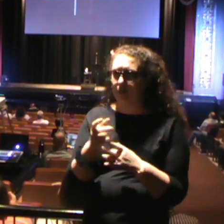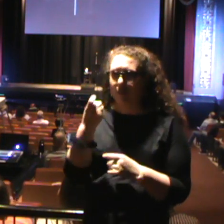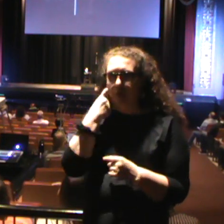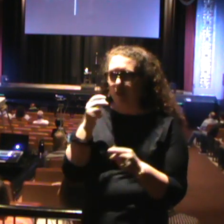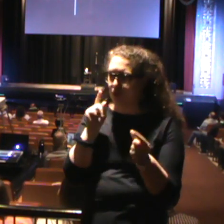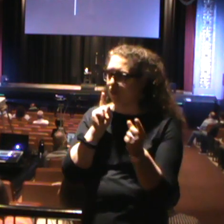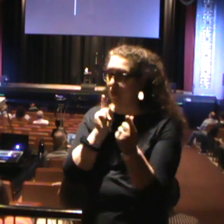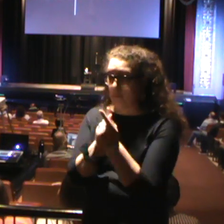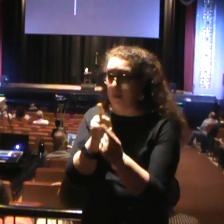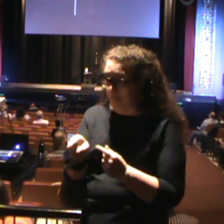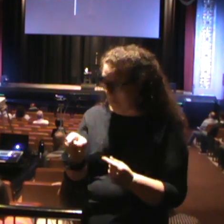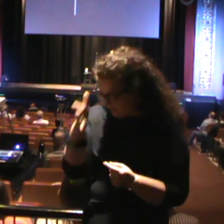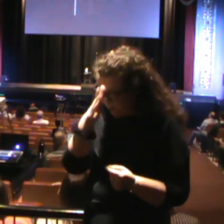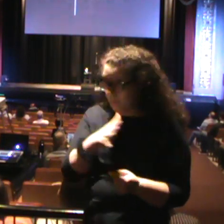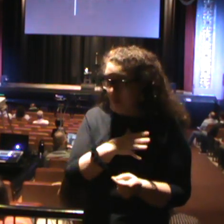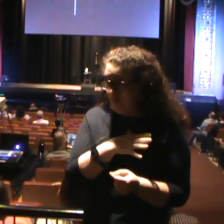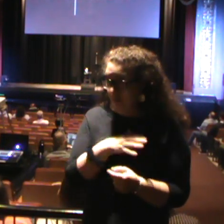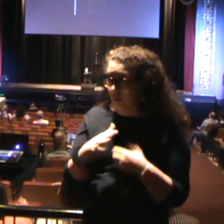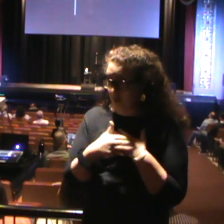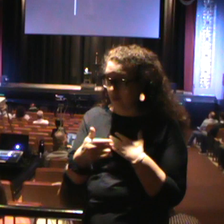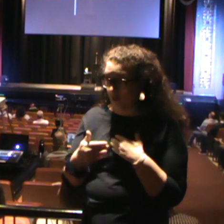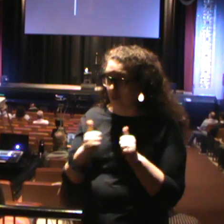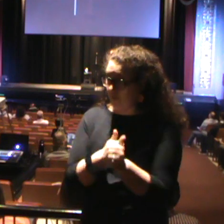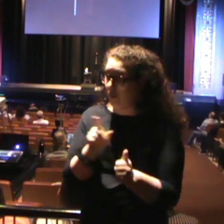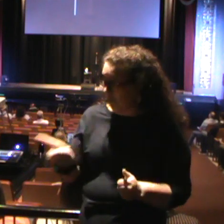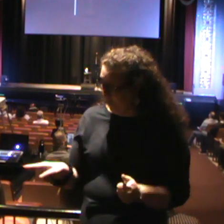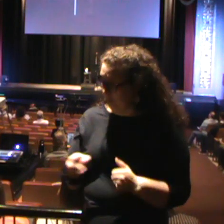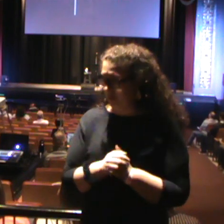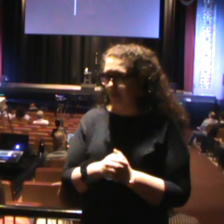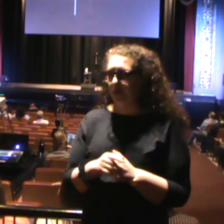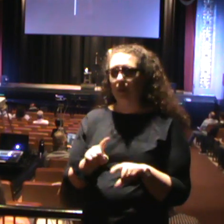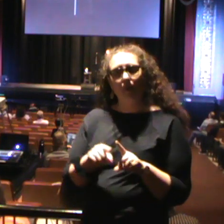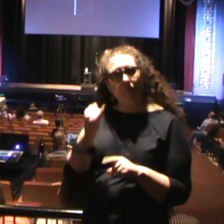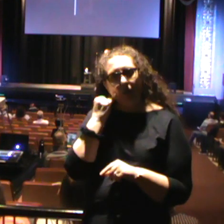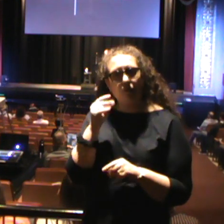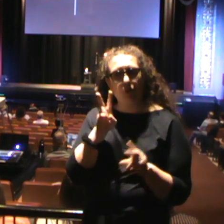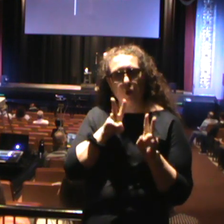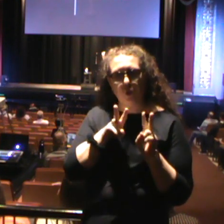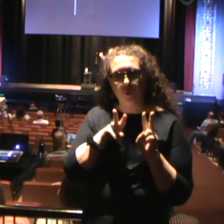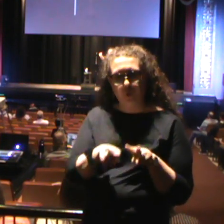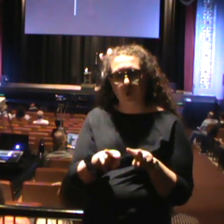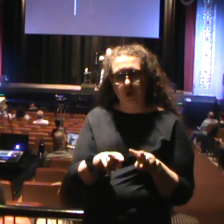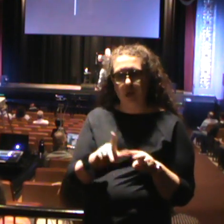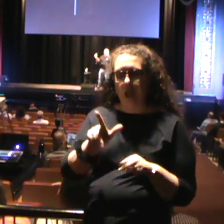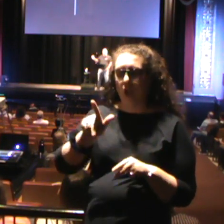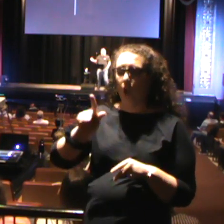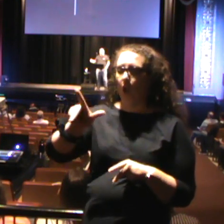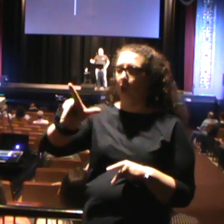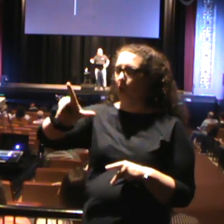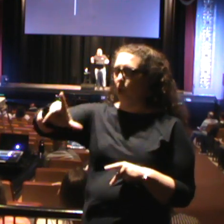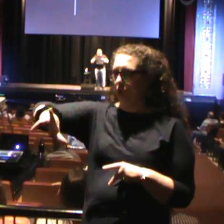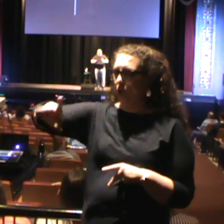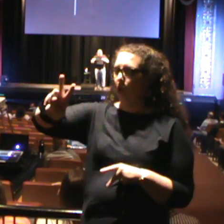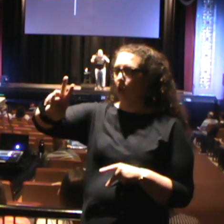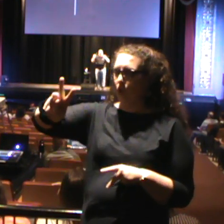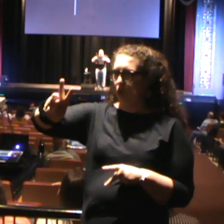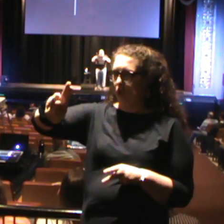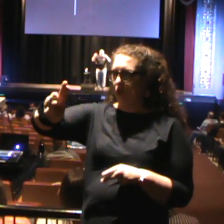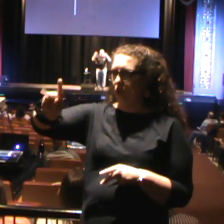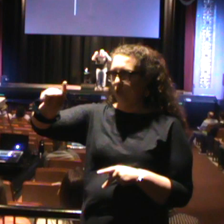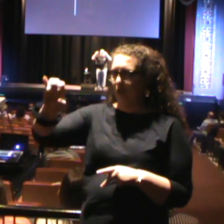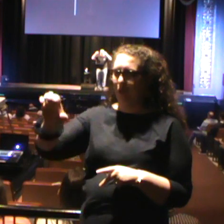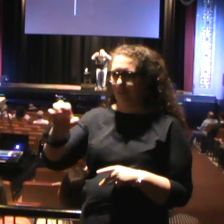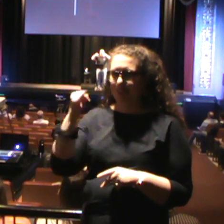these men that he was called following. Don't you? But if you look at Luke, you actually see that this isn't the first time that Jesus